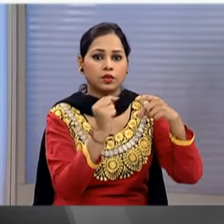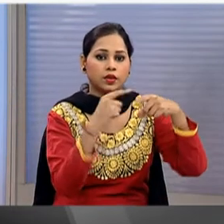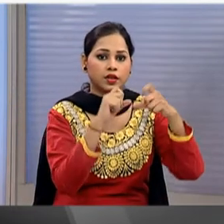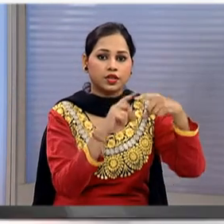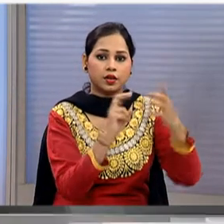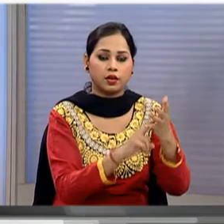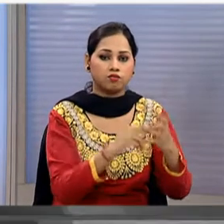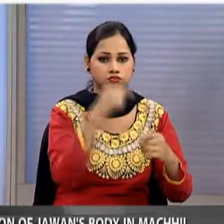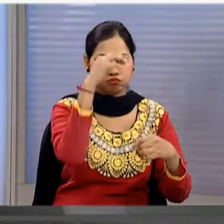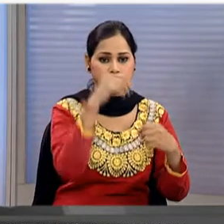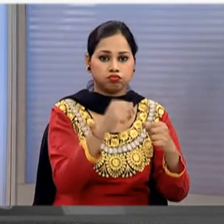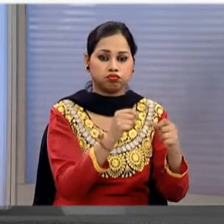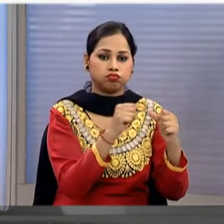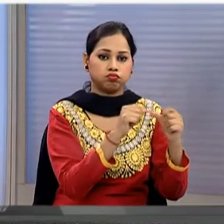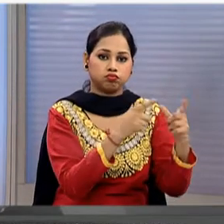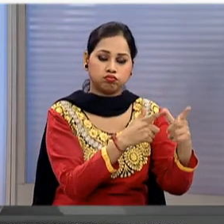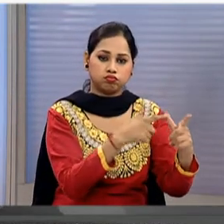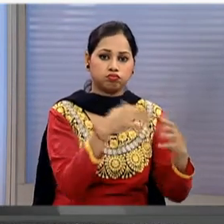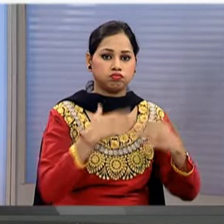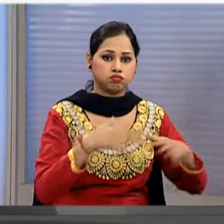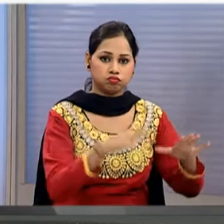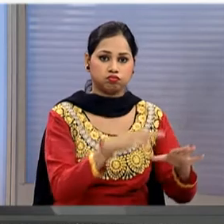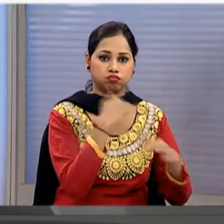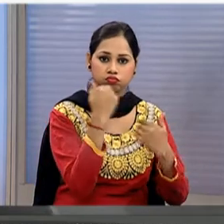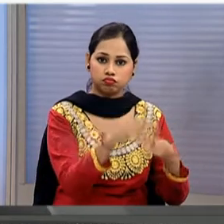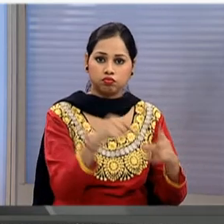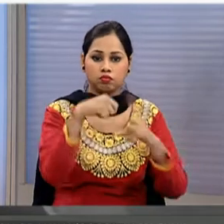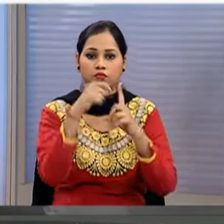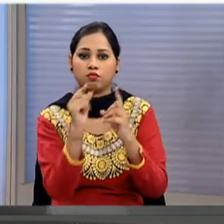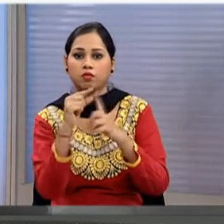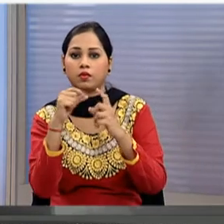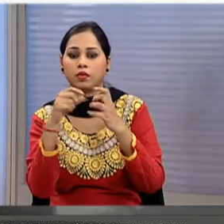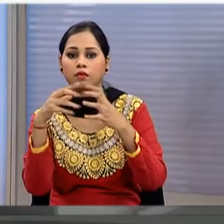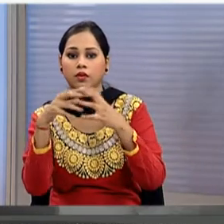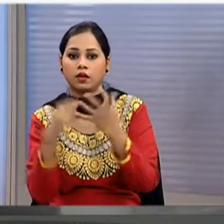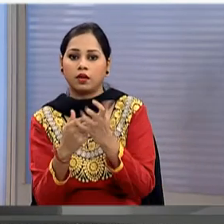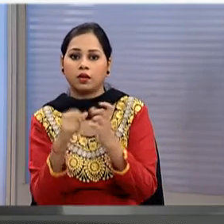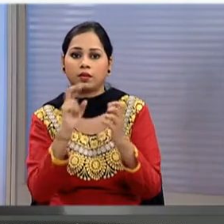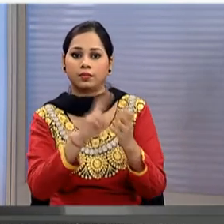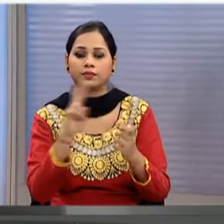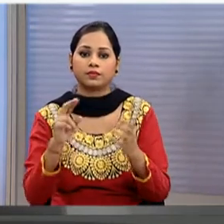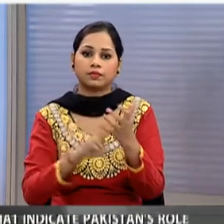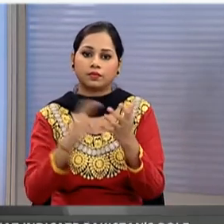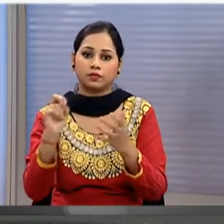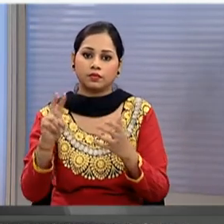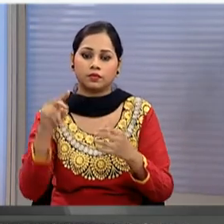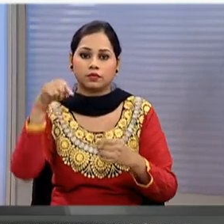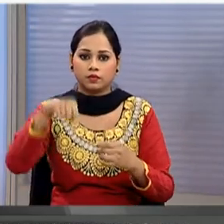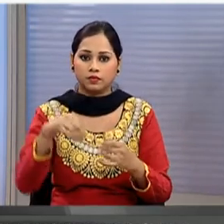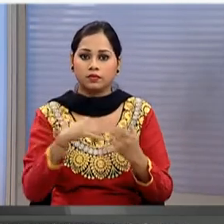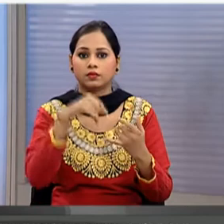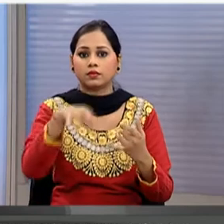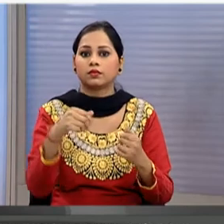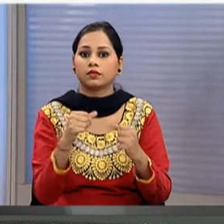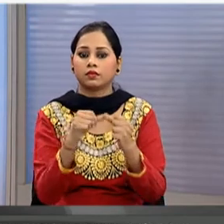a soldier's body along the line of control in machil sector of Kupwara district on 22nd of November in a statement